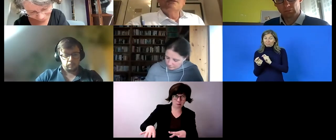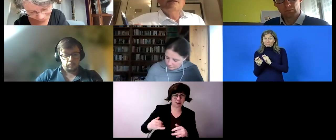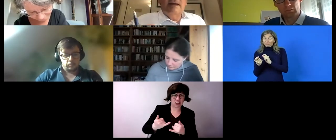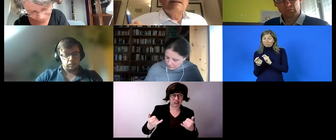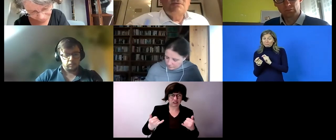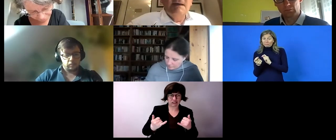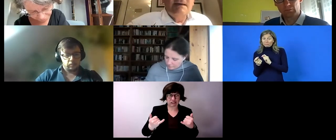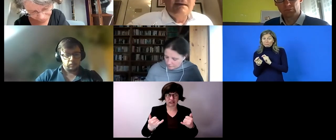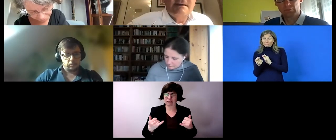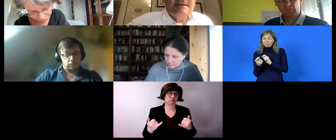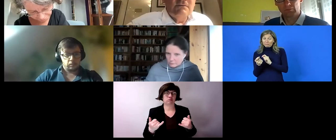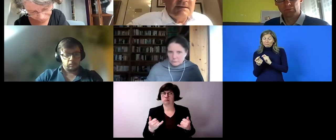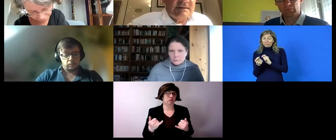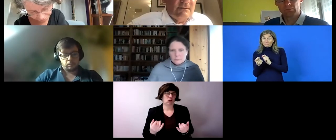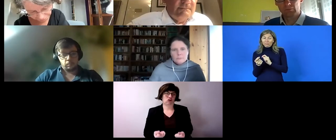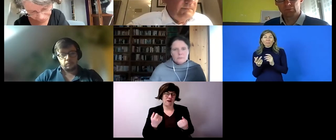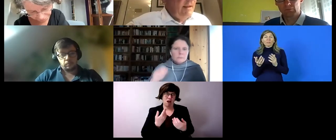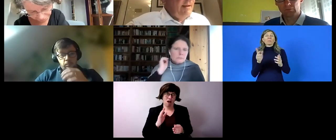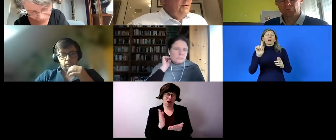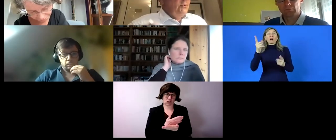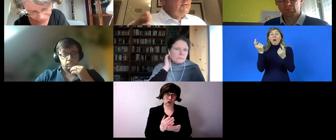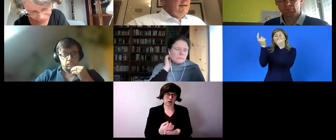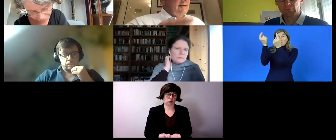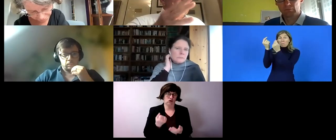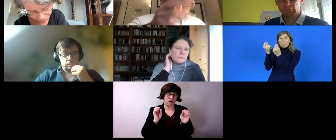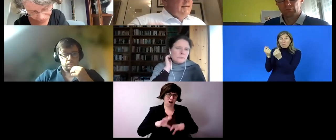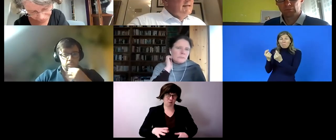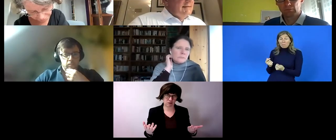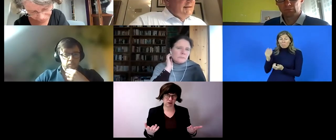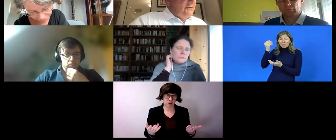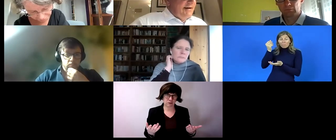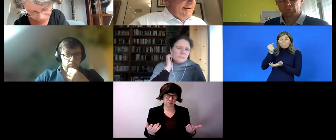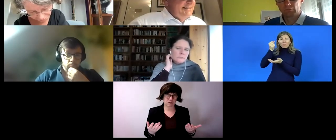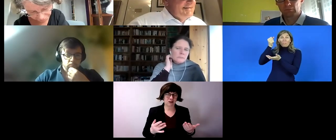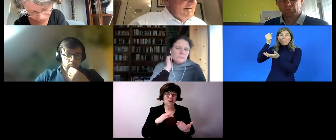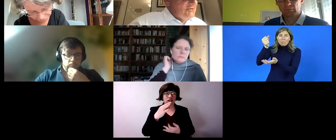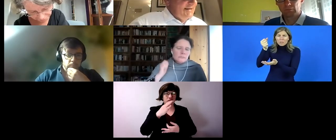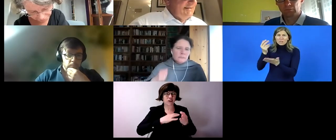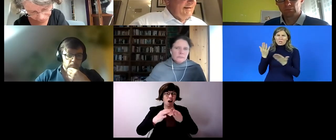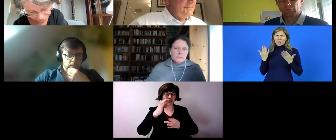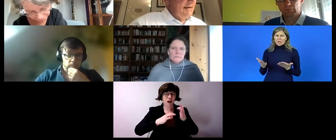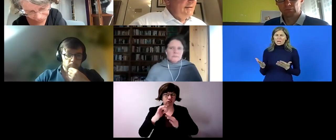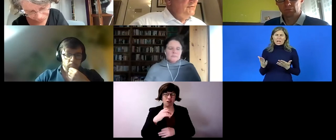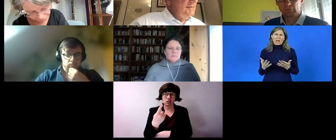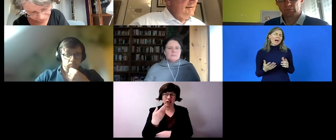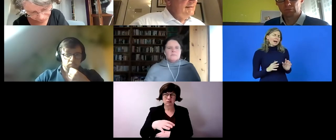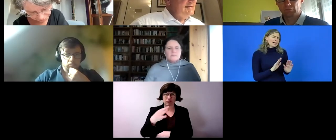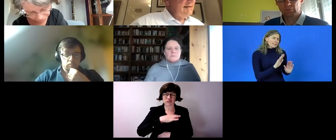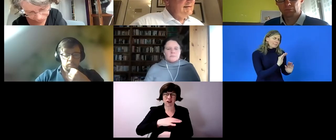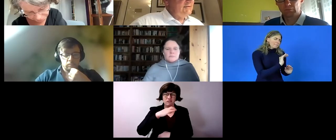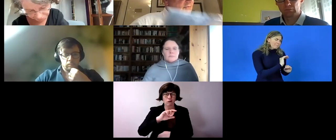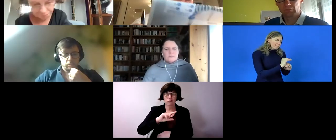is constructed in such a way or composed in such a way where really your place is in a sheltered